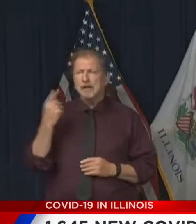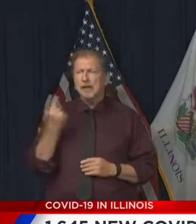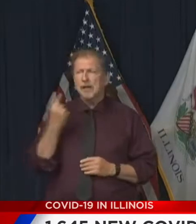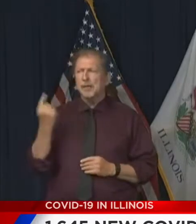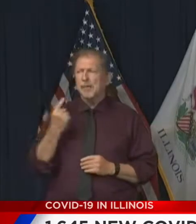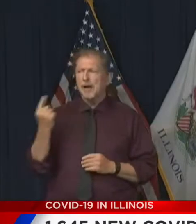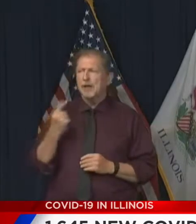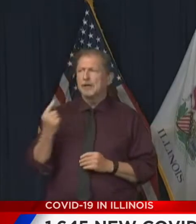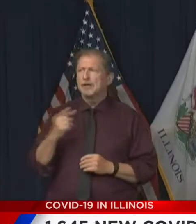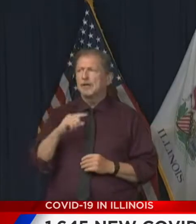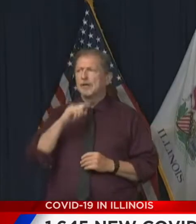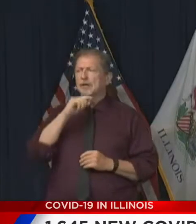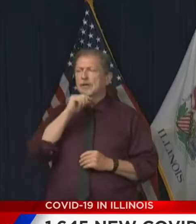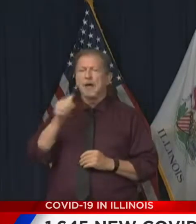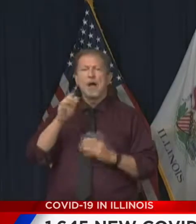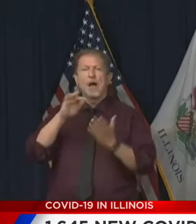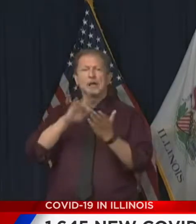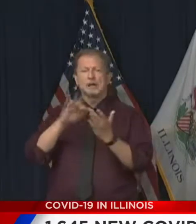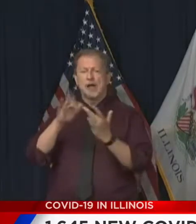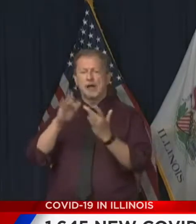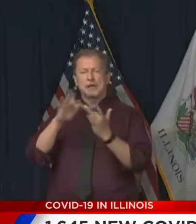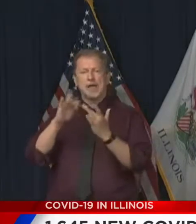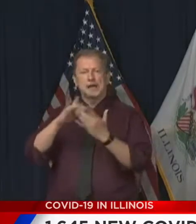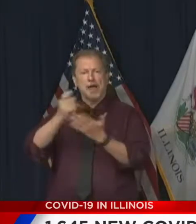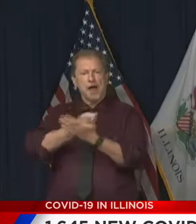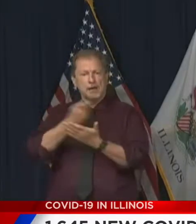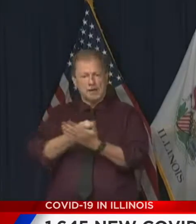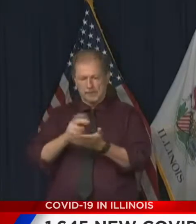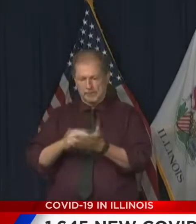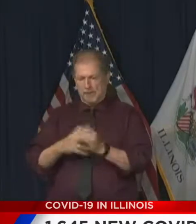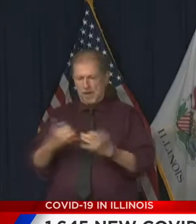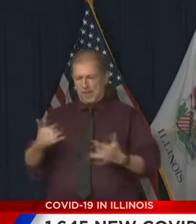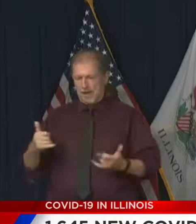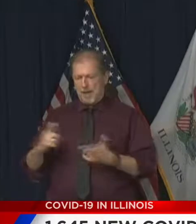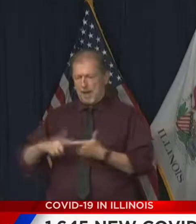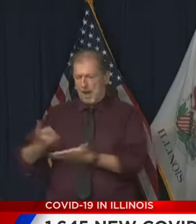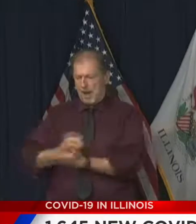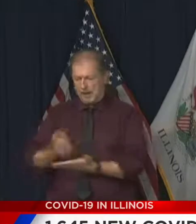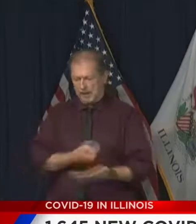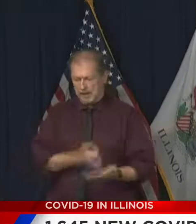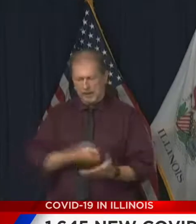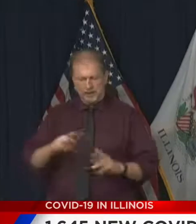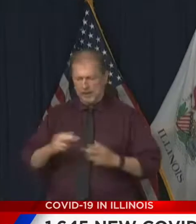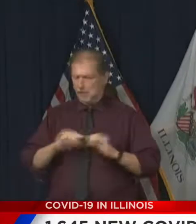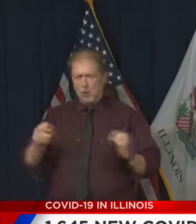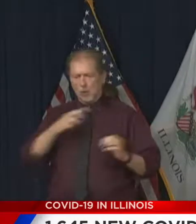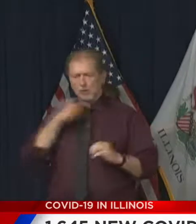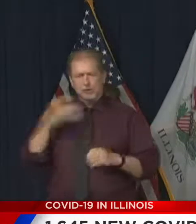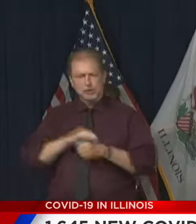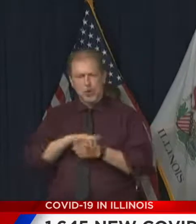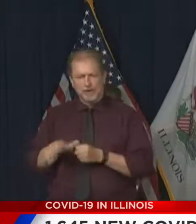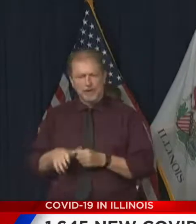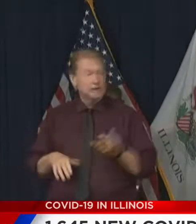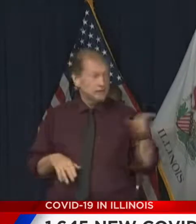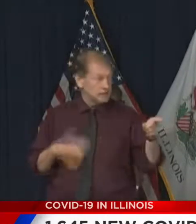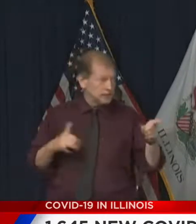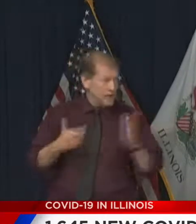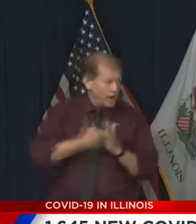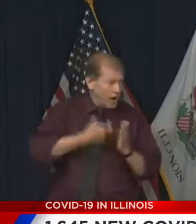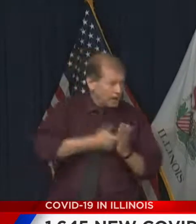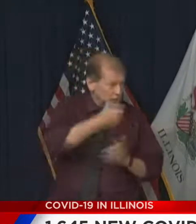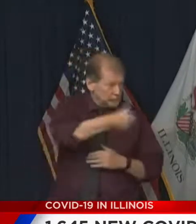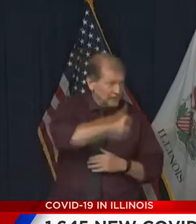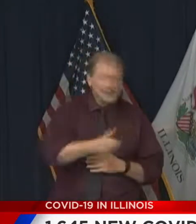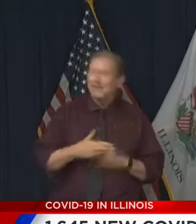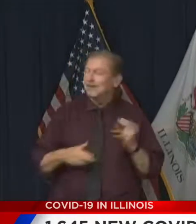hockey to spend at high risk. Are you a hockey player? Is that why you're? Yeah. Okay, very good. So I better tread carefully. Is that what